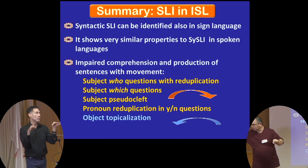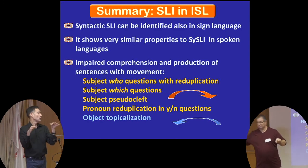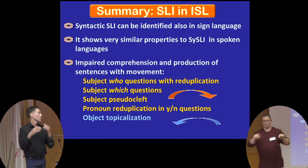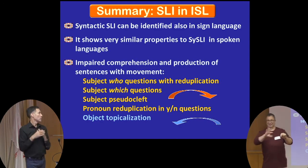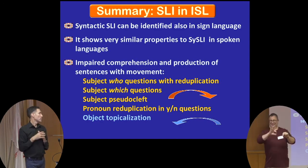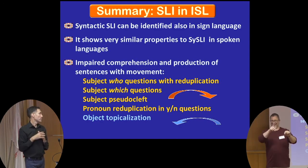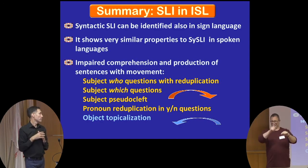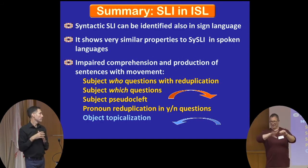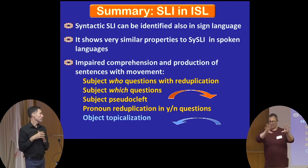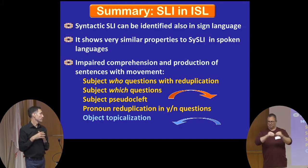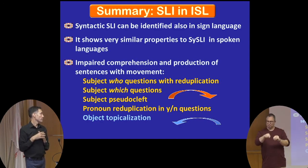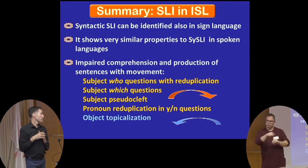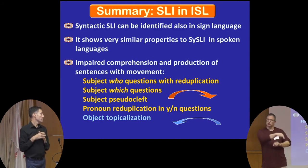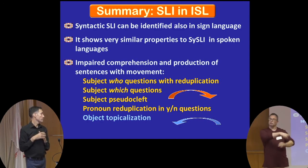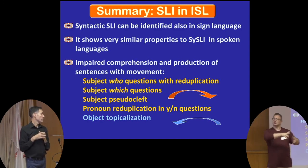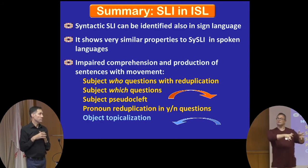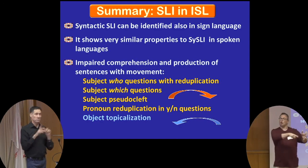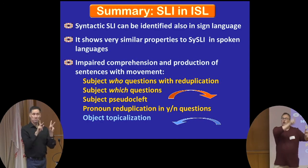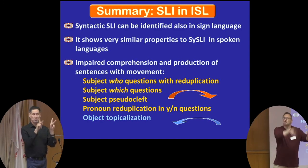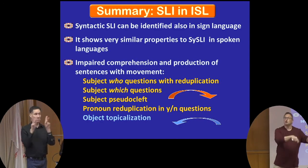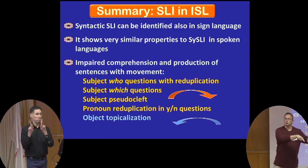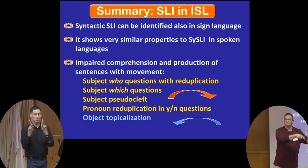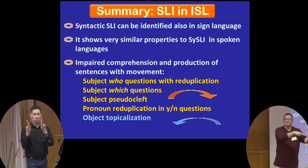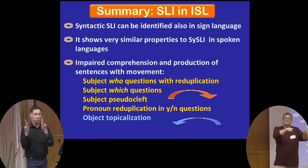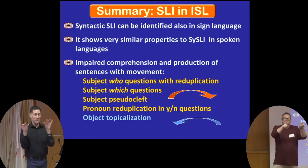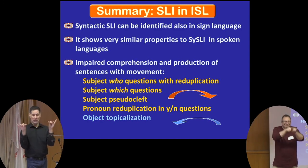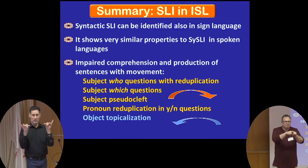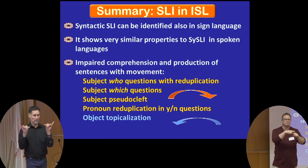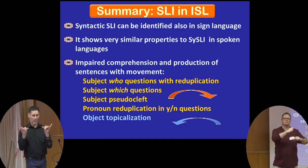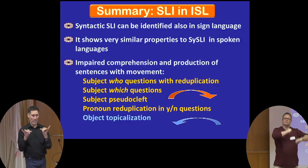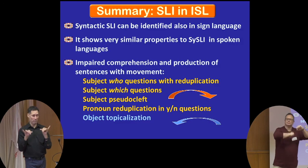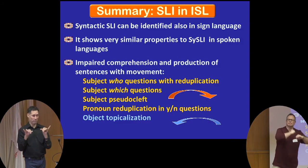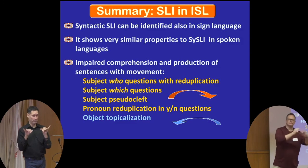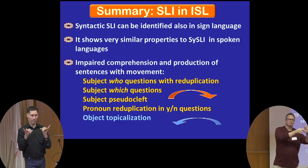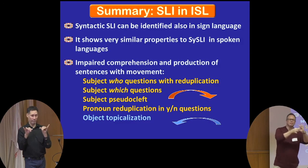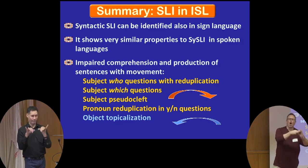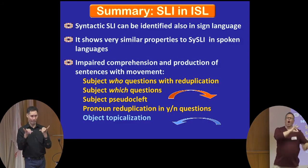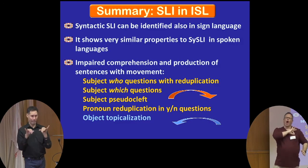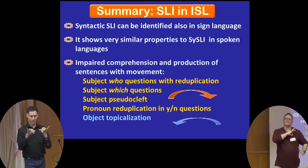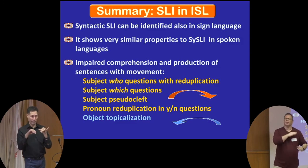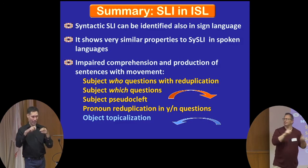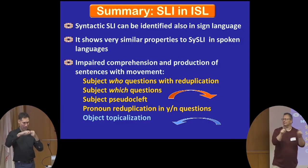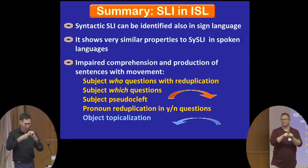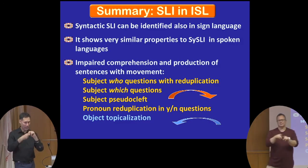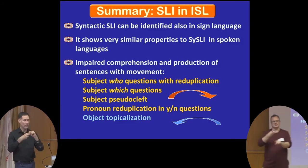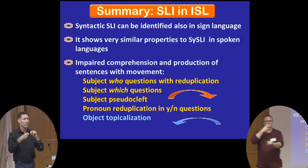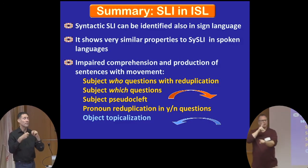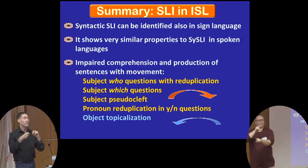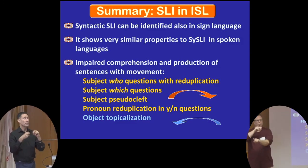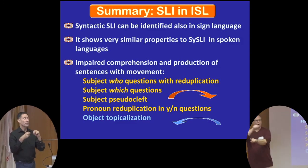of impairment, both in sign